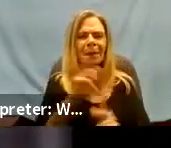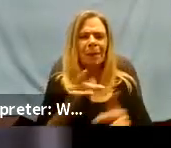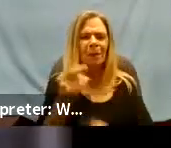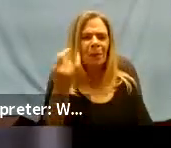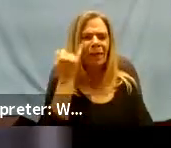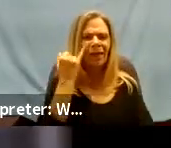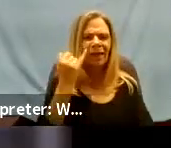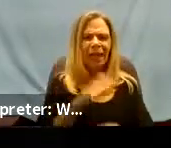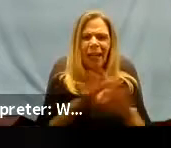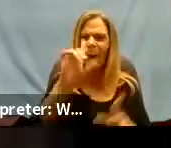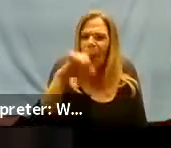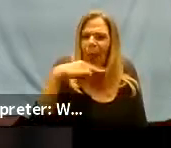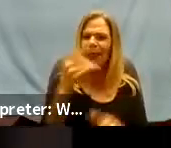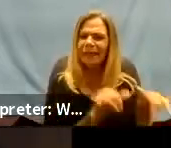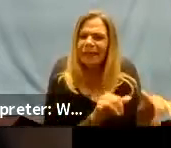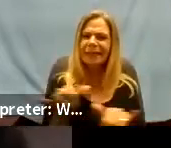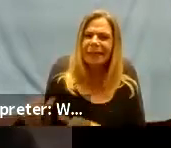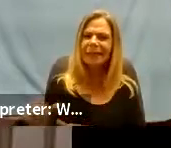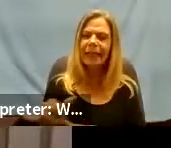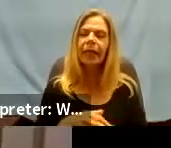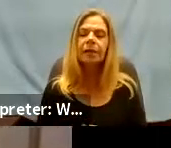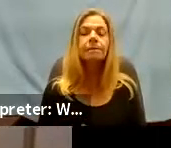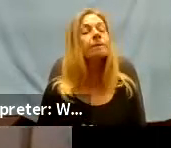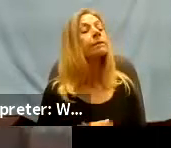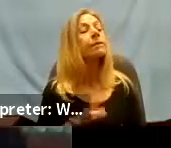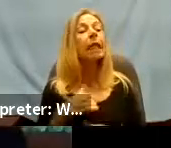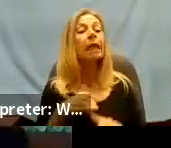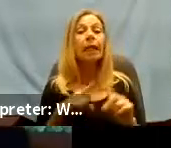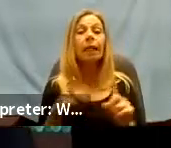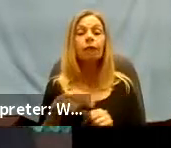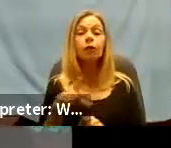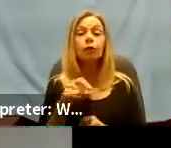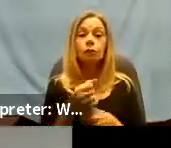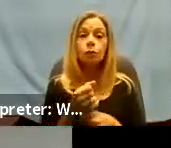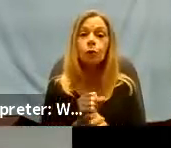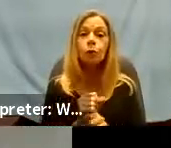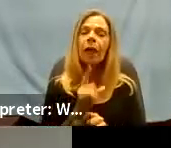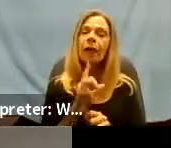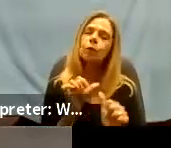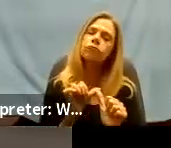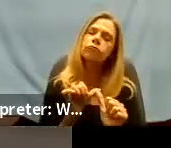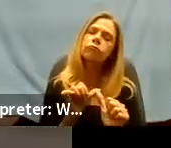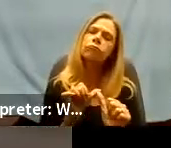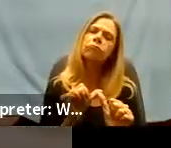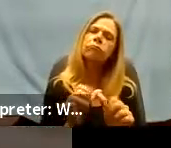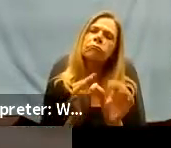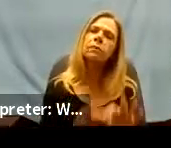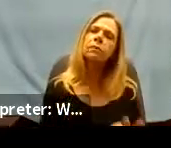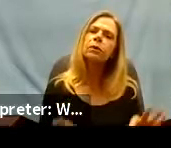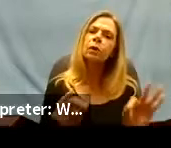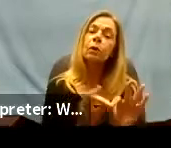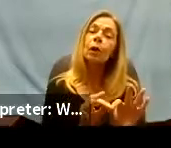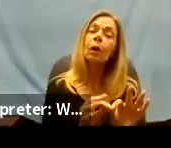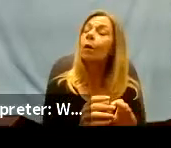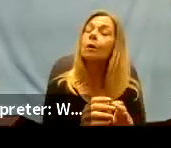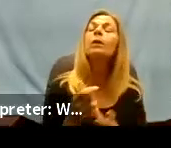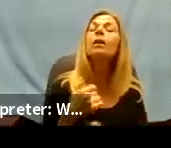differences that you make, the ones of lasting importance, are the little differences that you make in the life of another person.